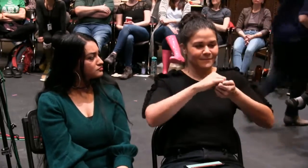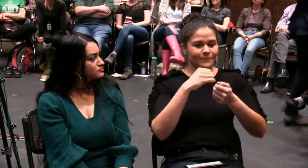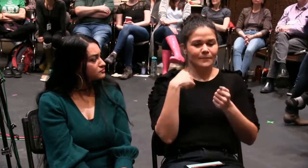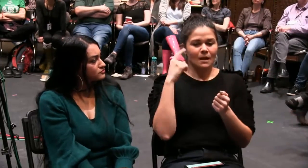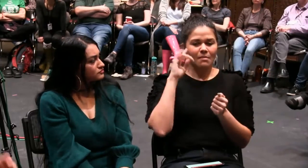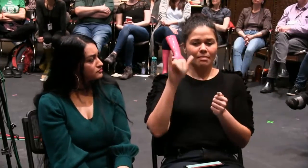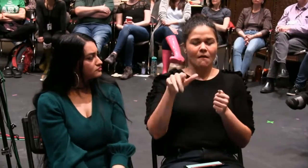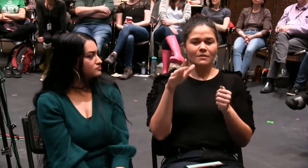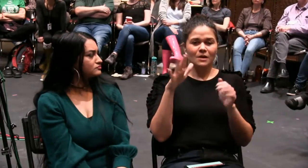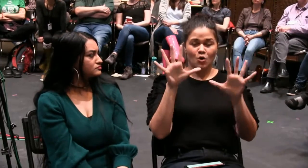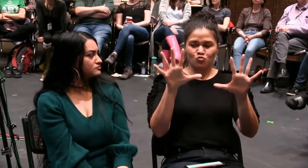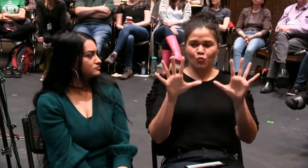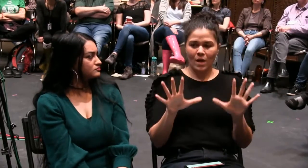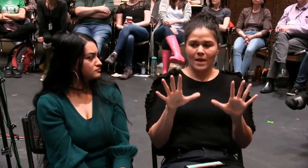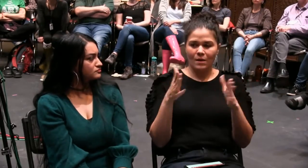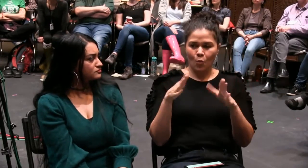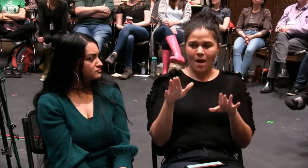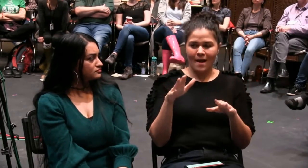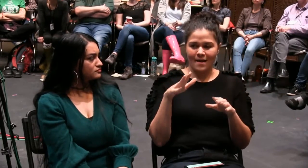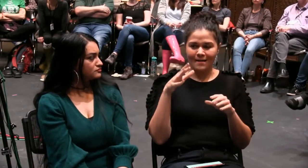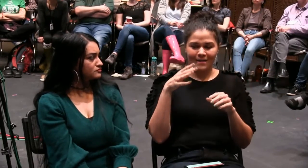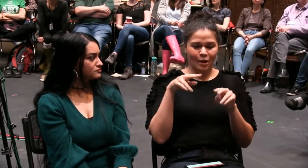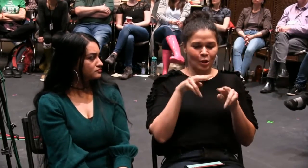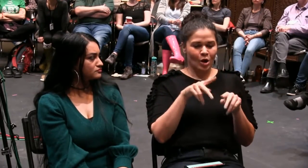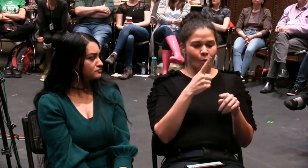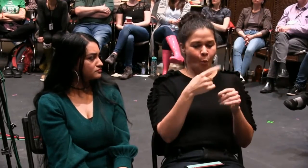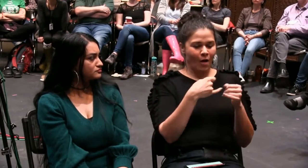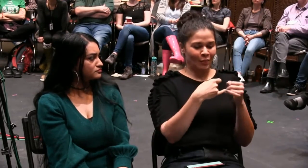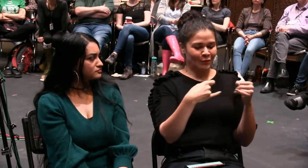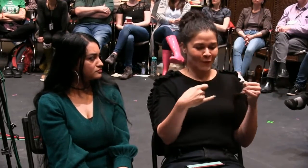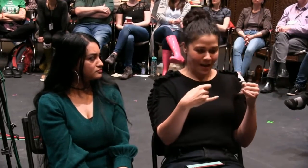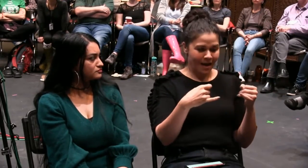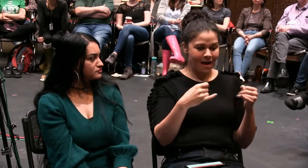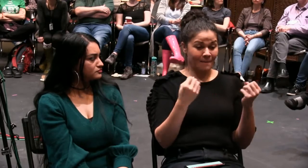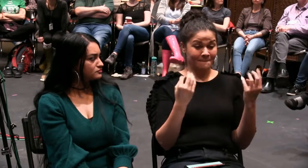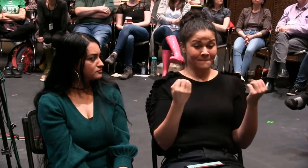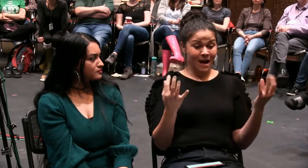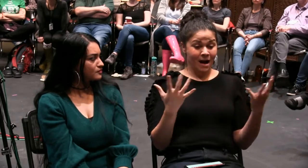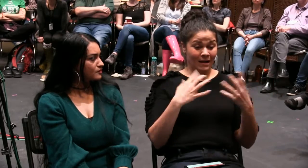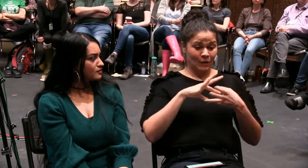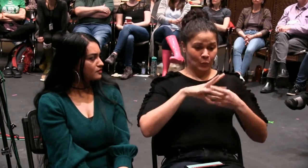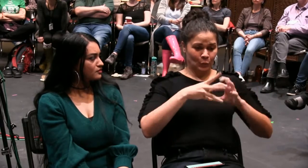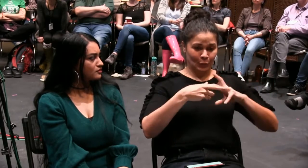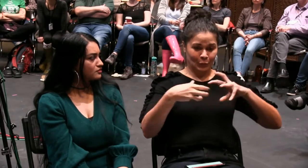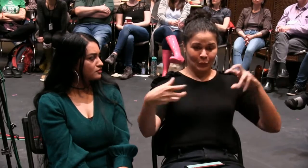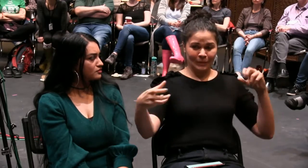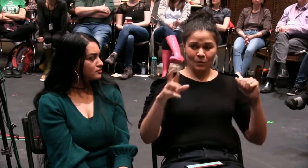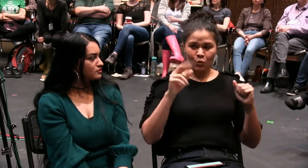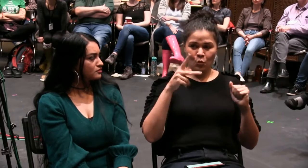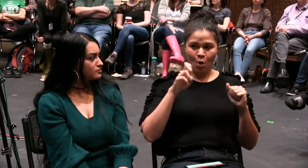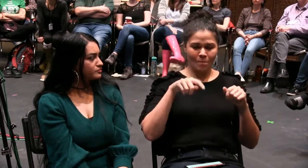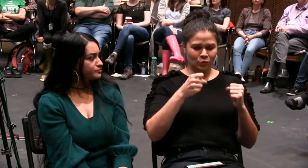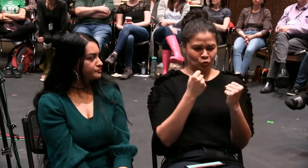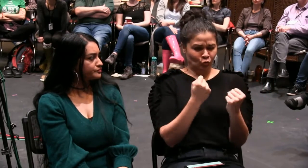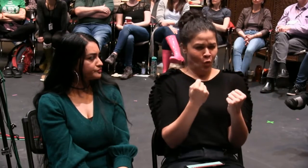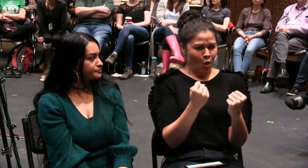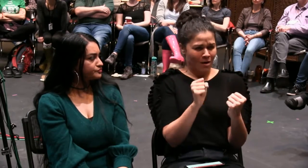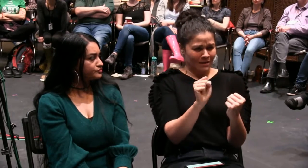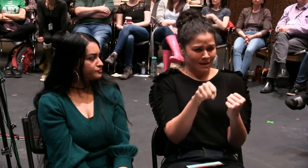The idea of collaboration, you know, that's a great metaphor to think about the one thread being weak, but